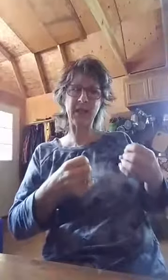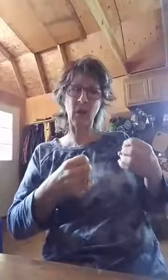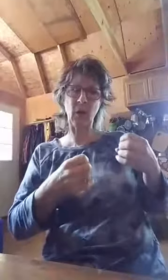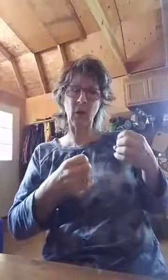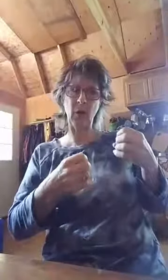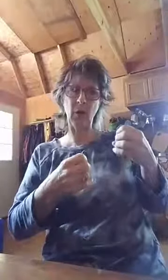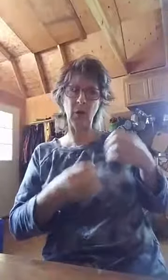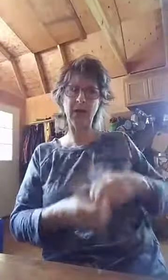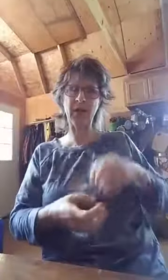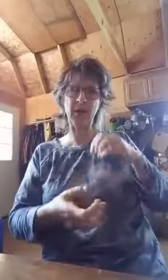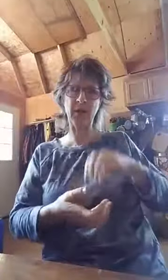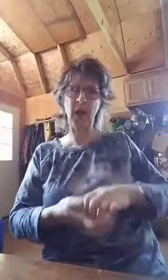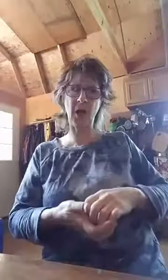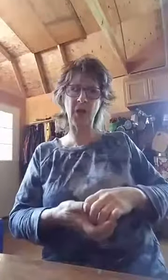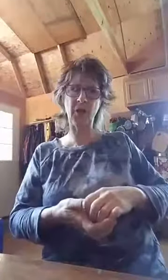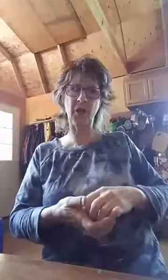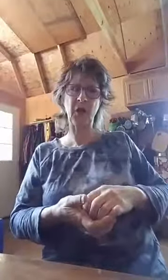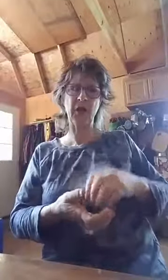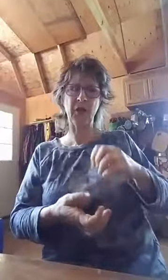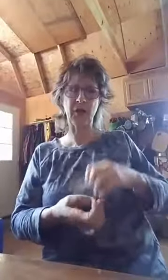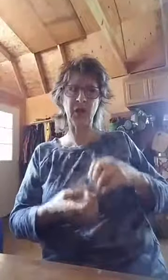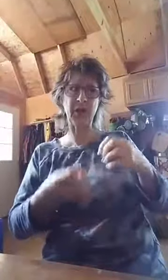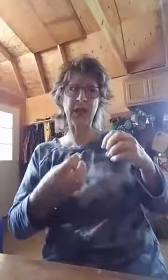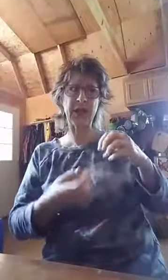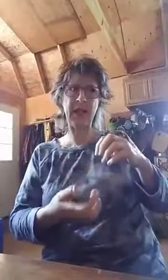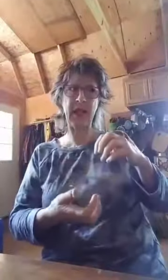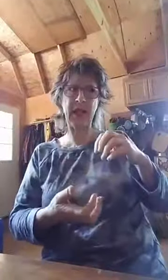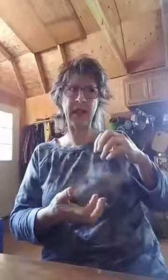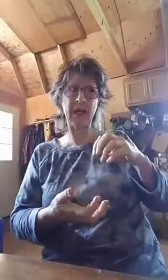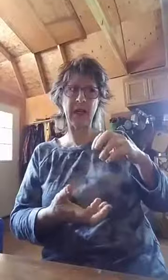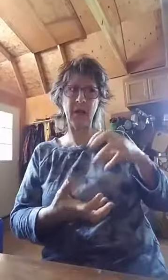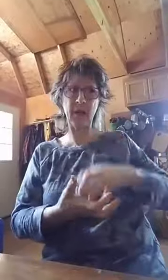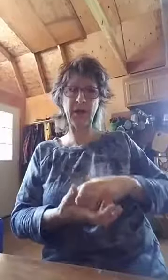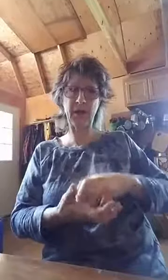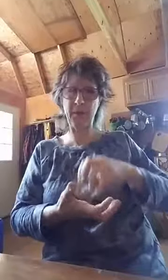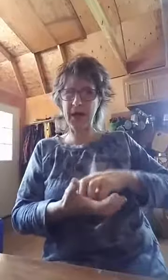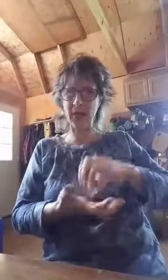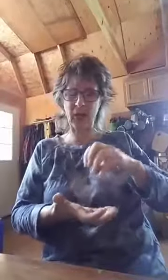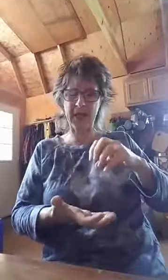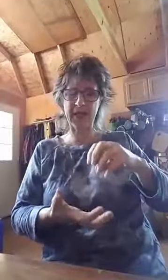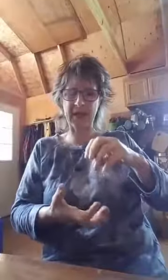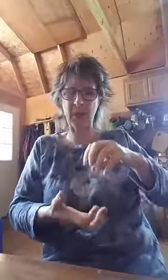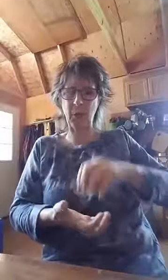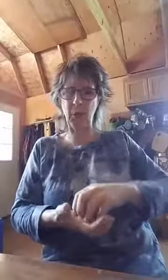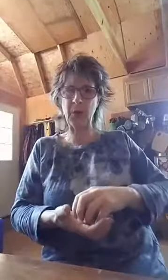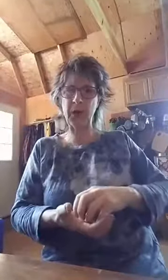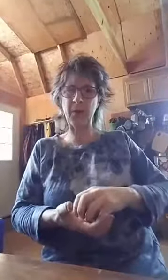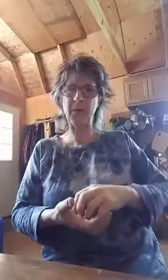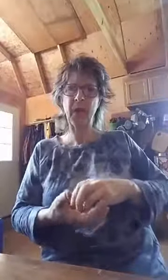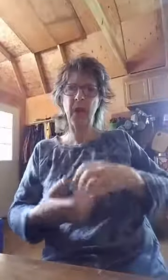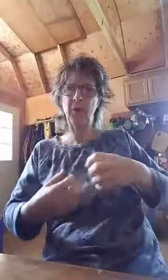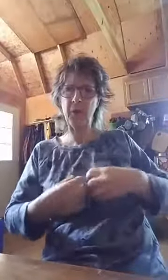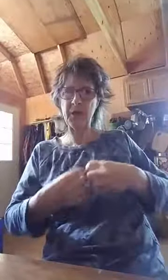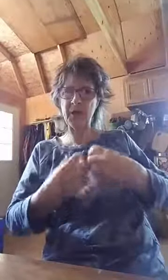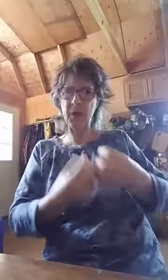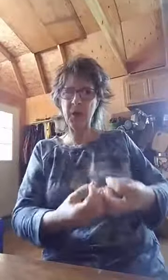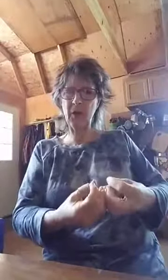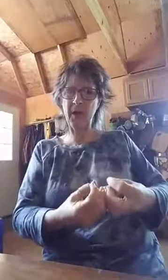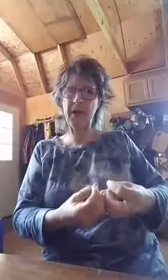wisdom, knowledge, discernment, it's, and, and every, the mind of Christ, and it pulls it from your spirit realm